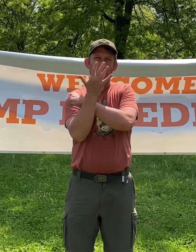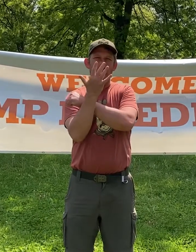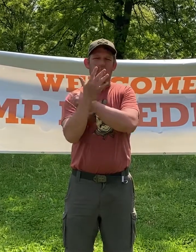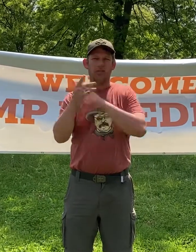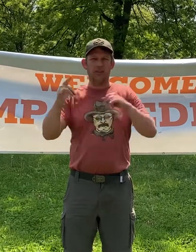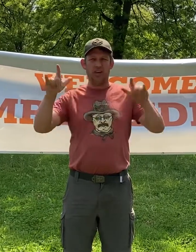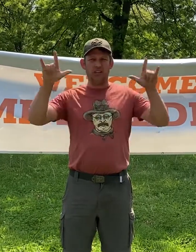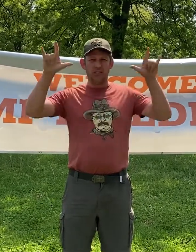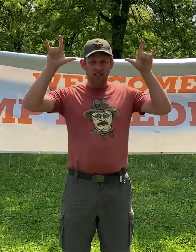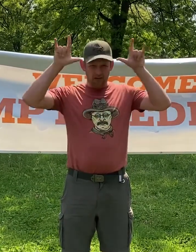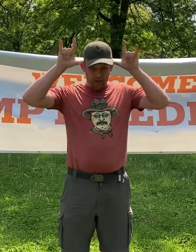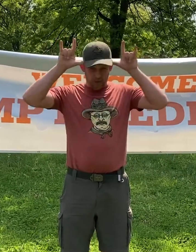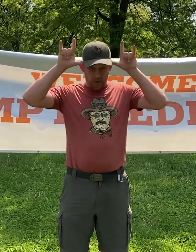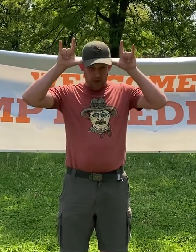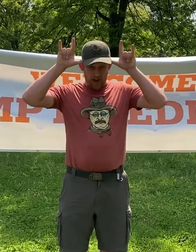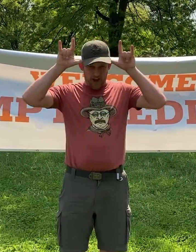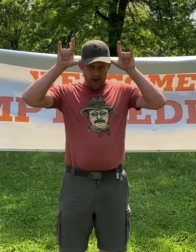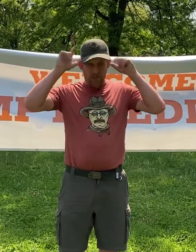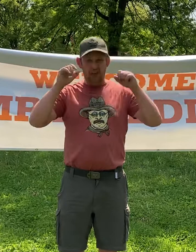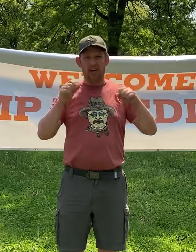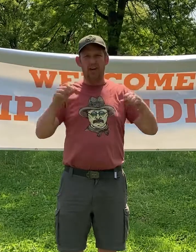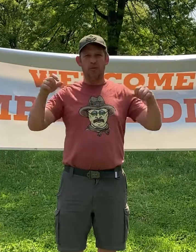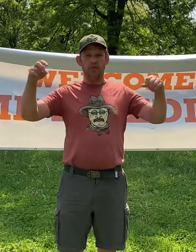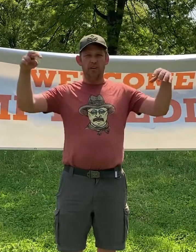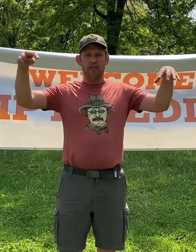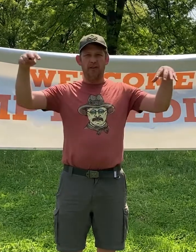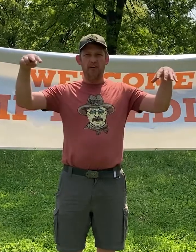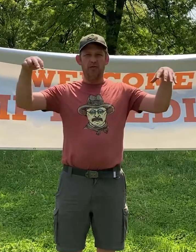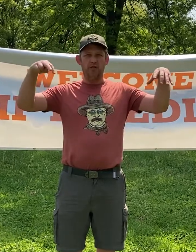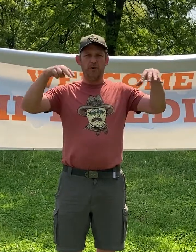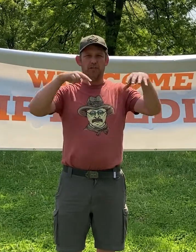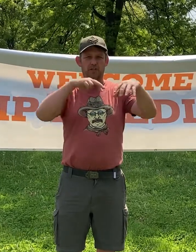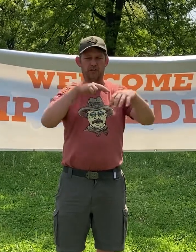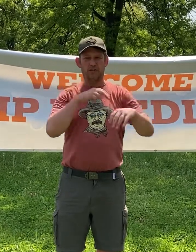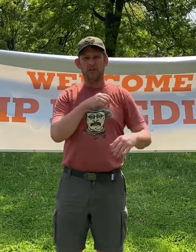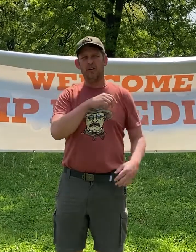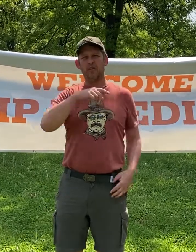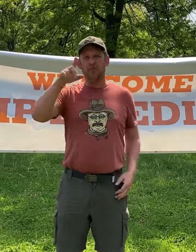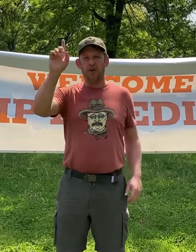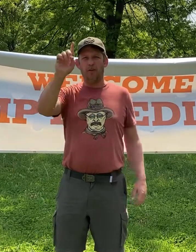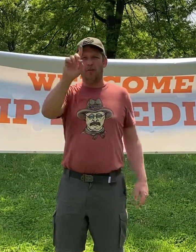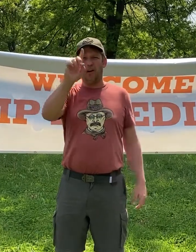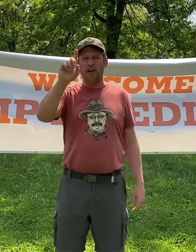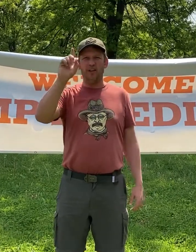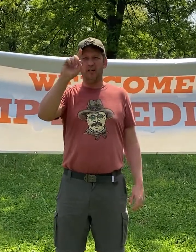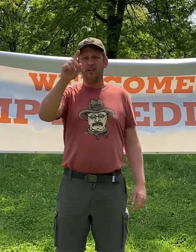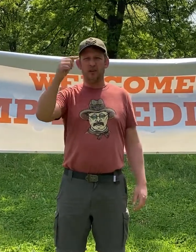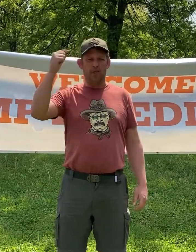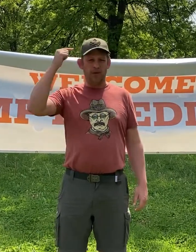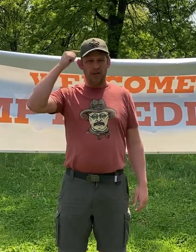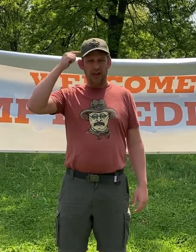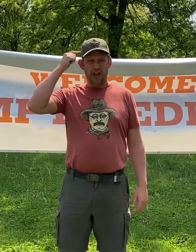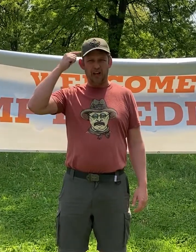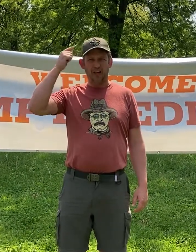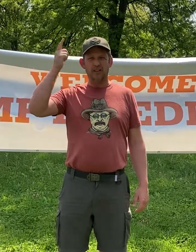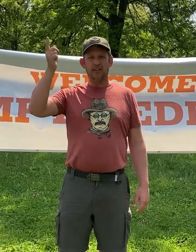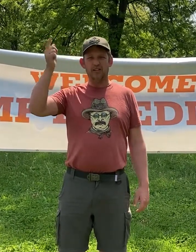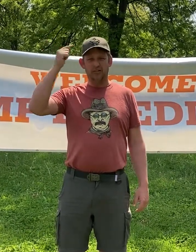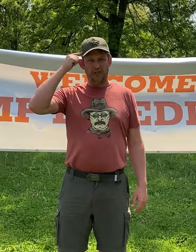Number six, respect wildlife. And number seven, respect visitors. For number one, you're pointing to your head to think